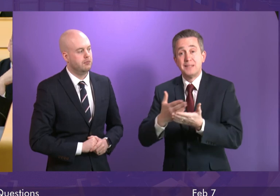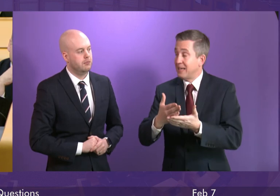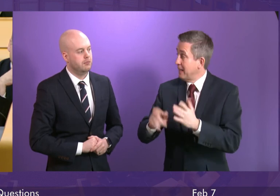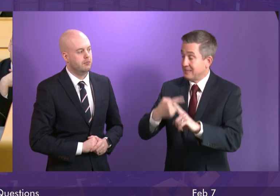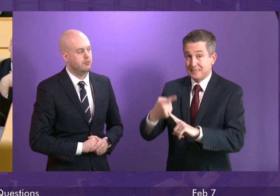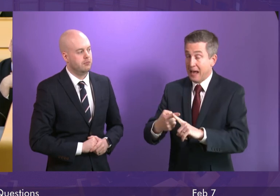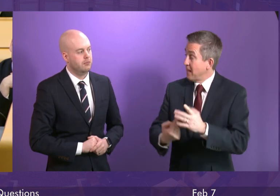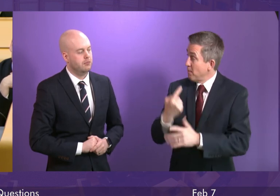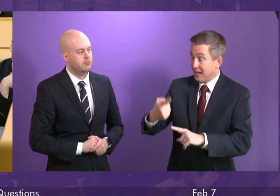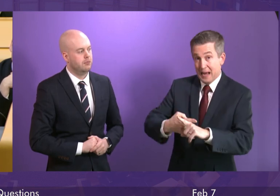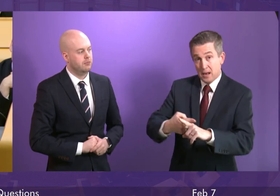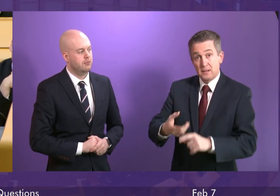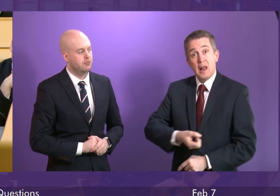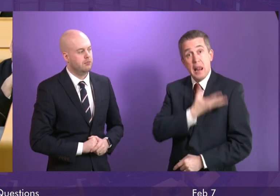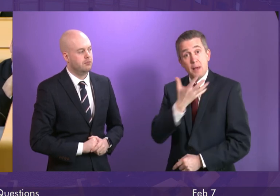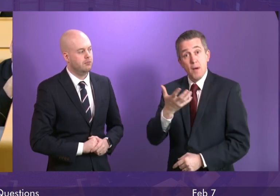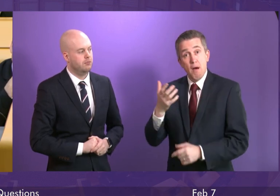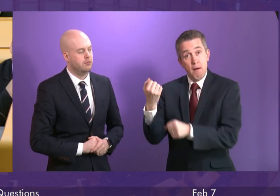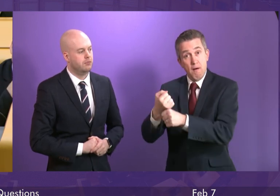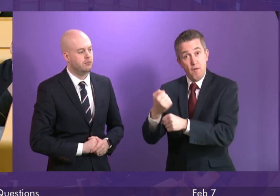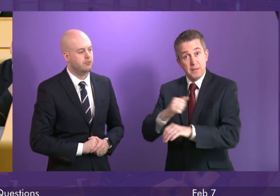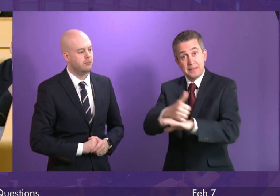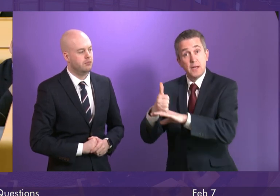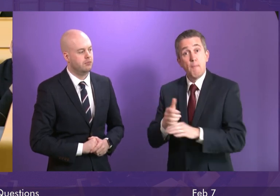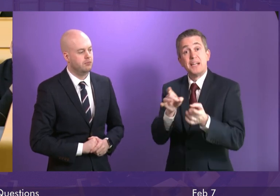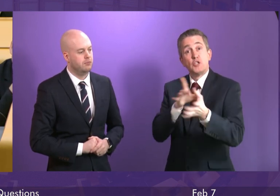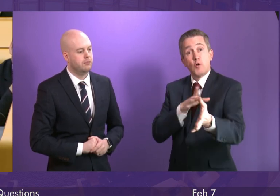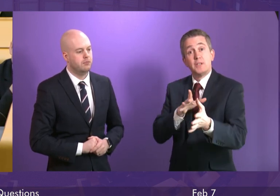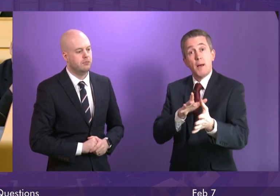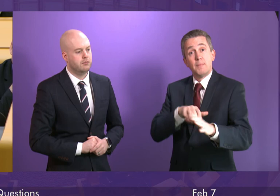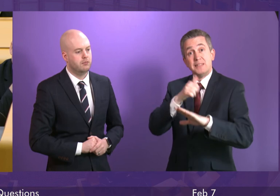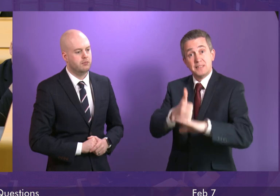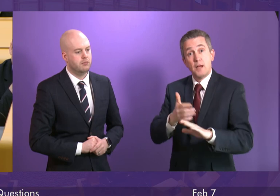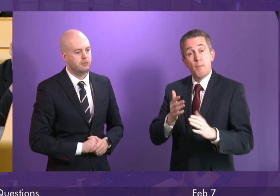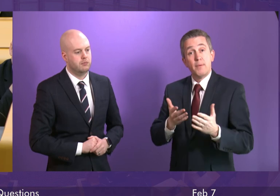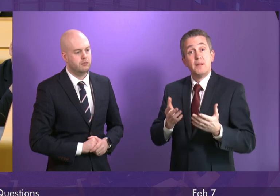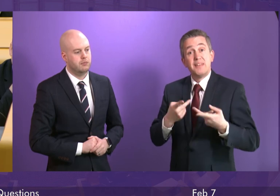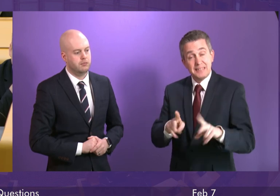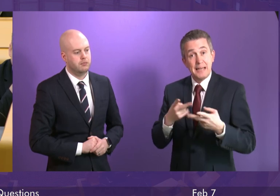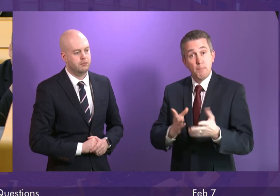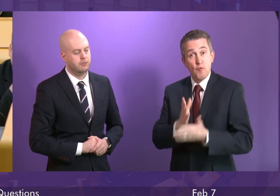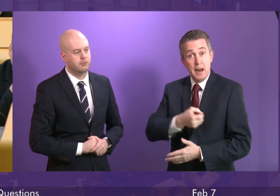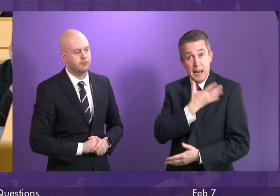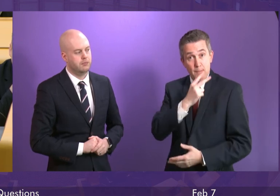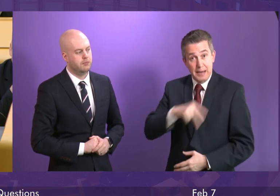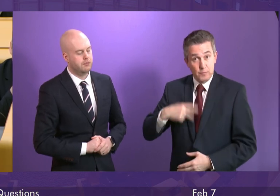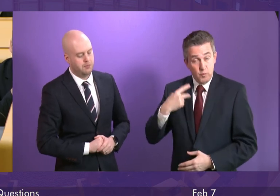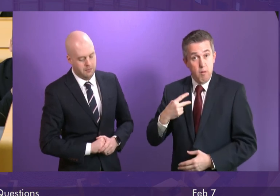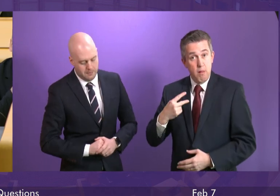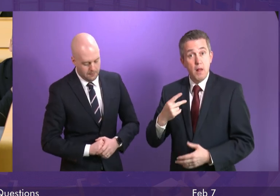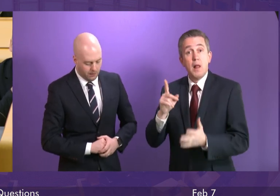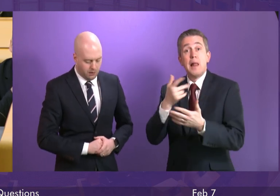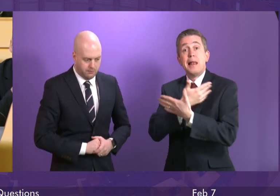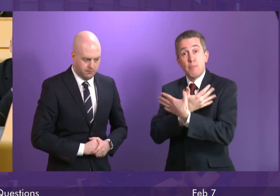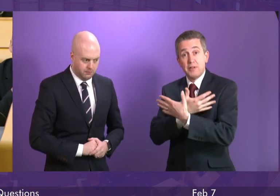They were introduced by a Labour government and the Nottingham scheme was implemented by a Labour council The Liberal Democrats supported such